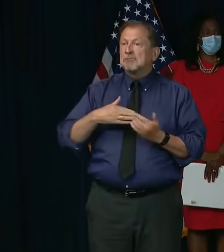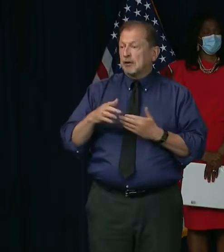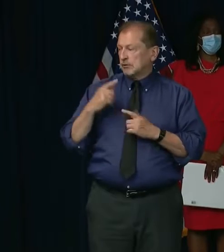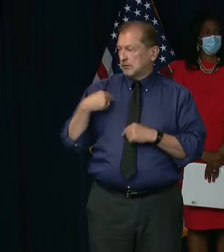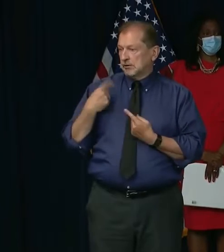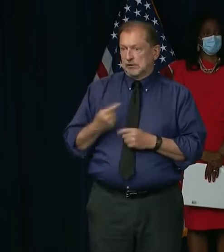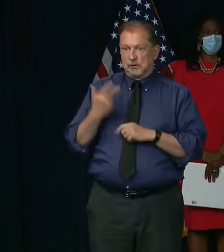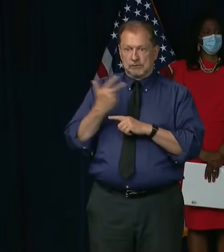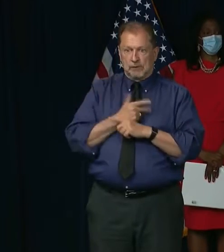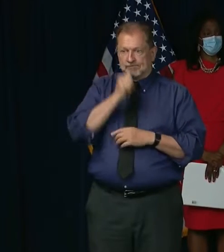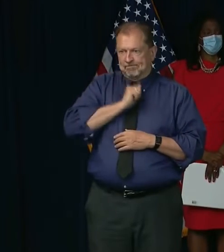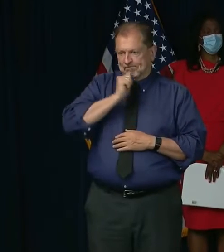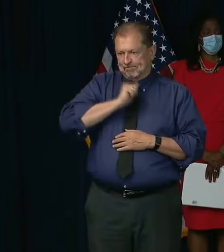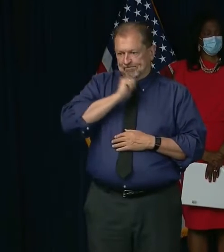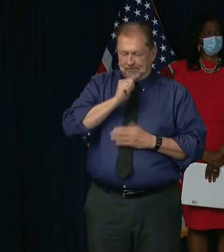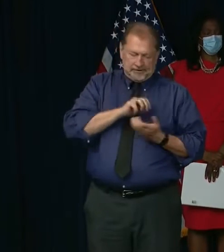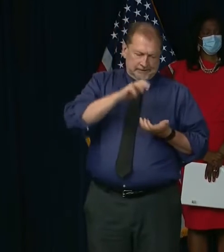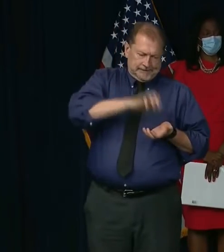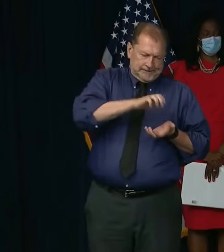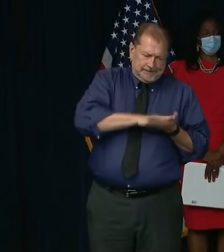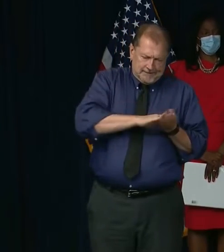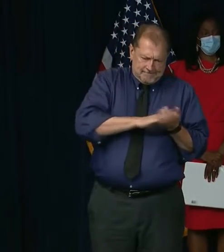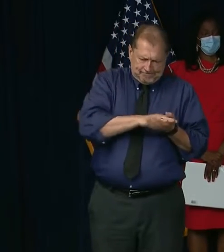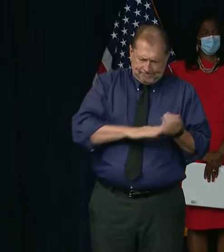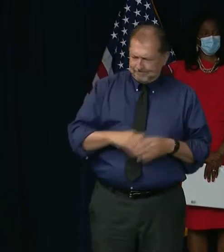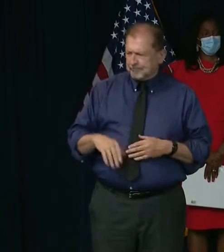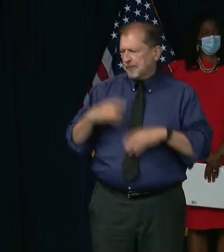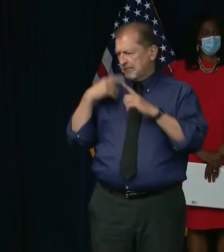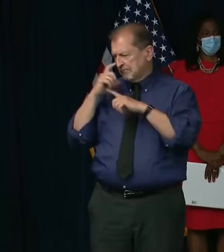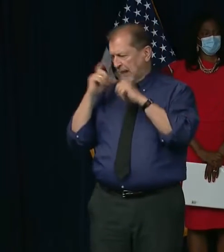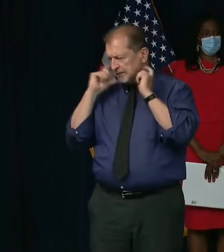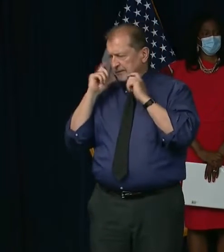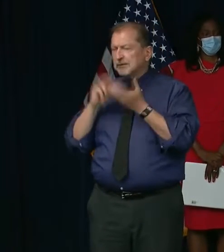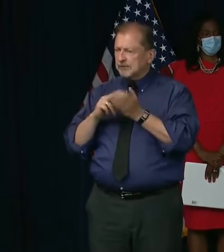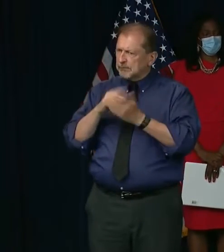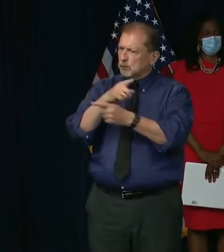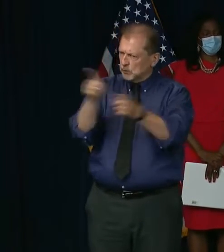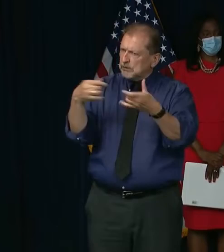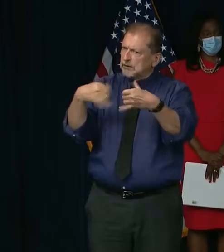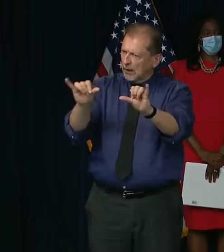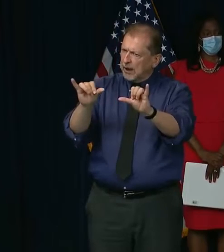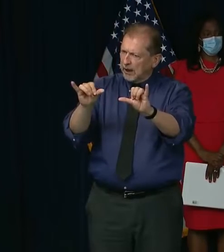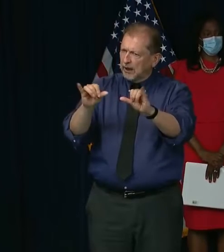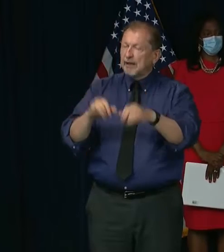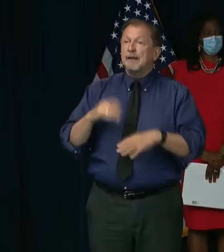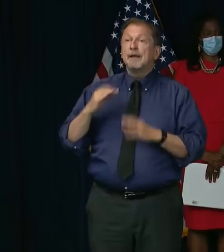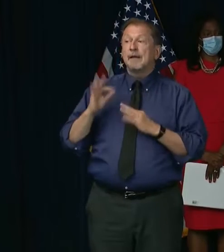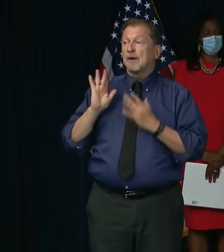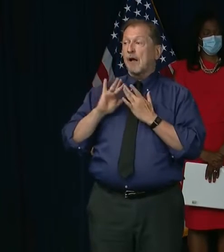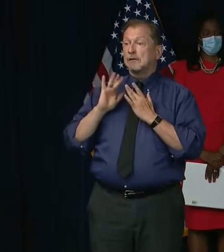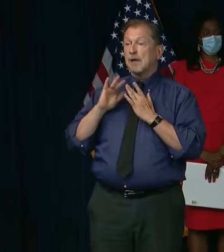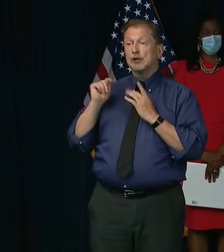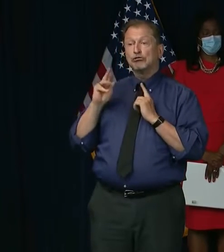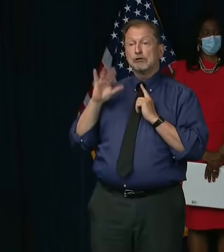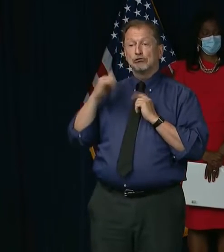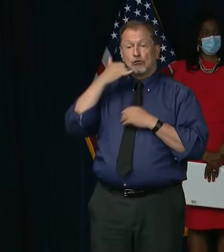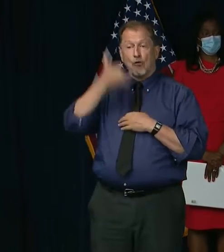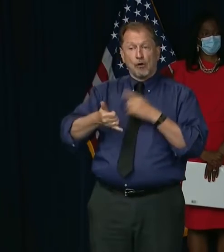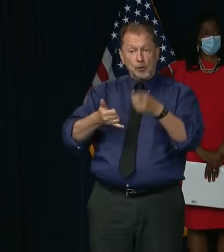patience, hand sanitizer, and masks. So please, answer the phone when the contact tracers call.